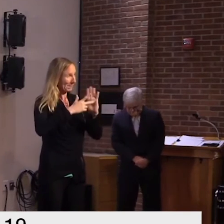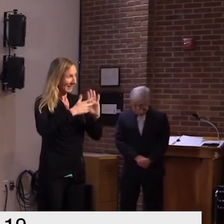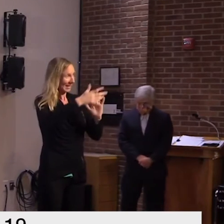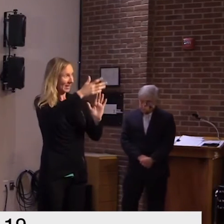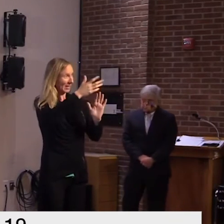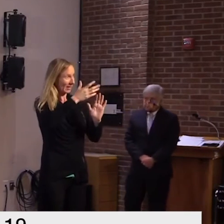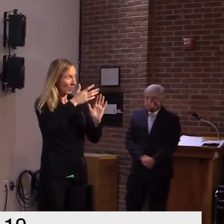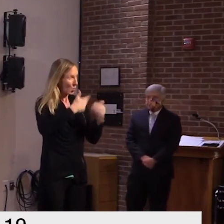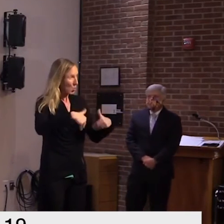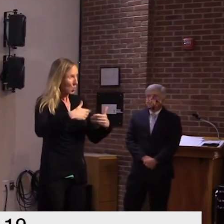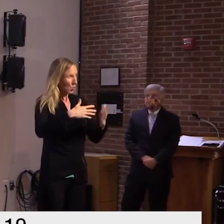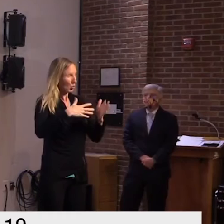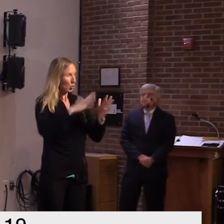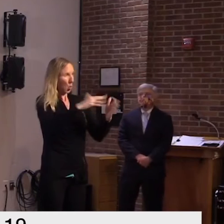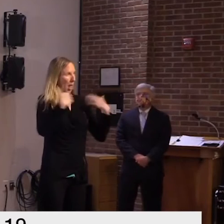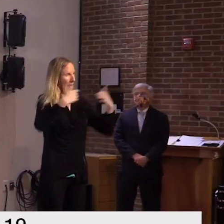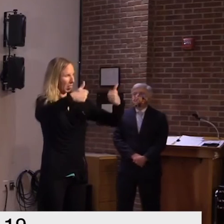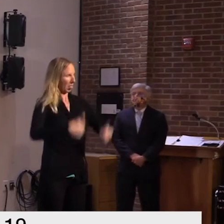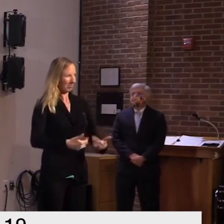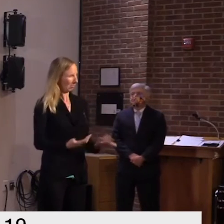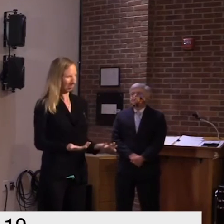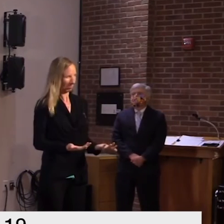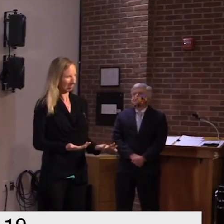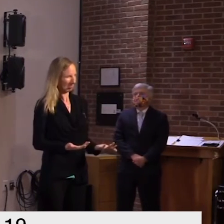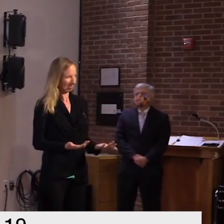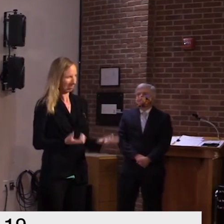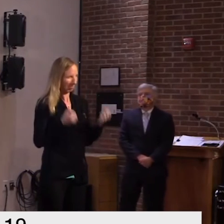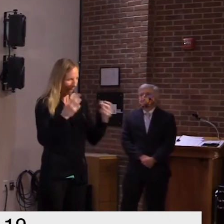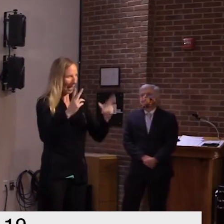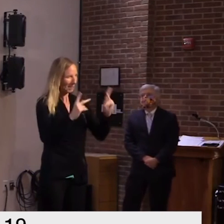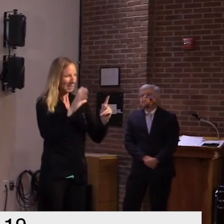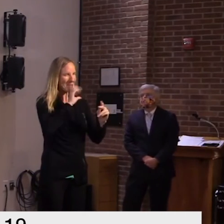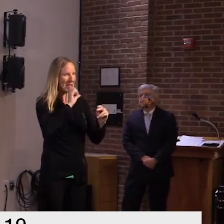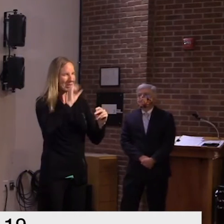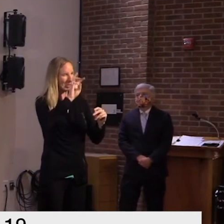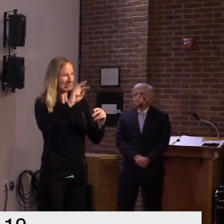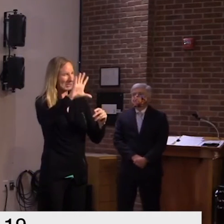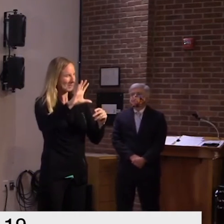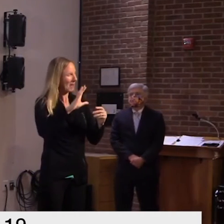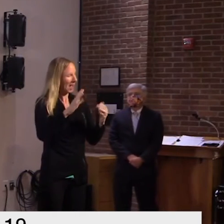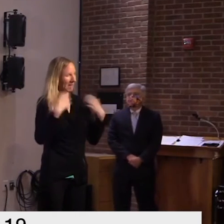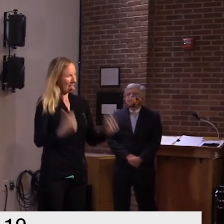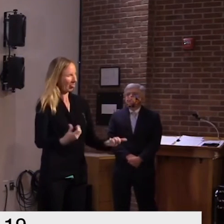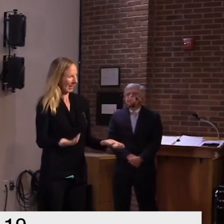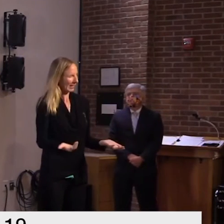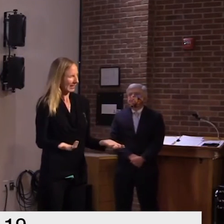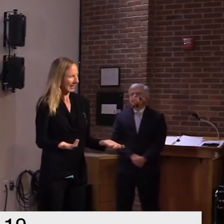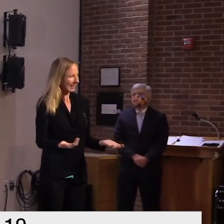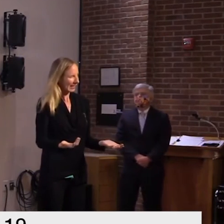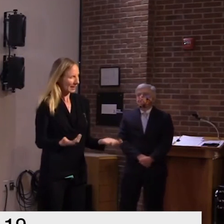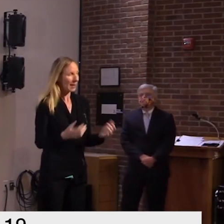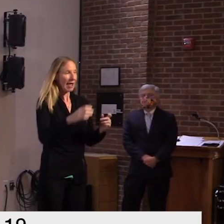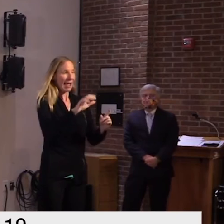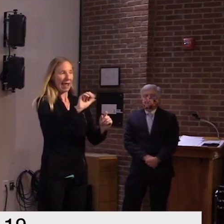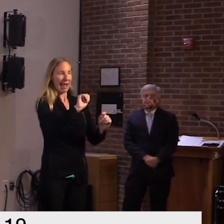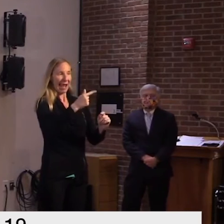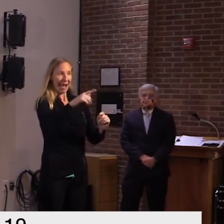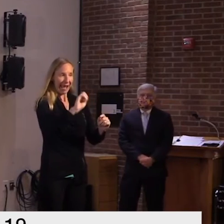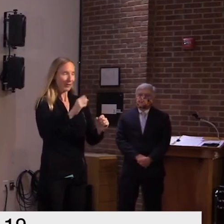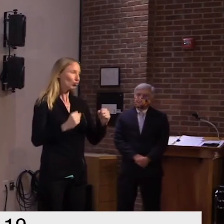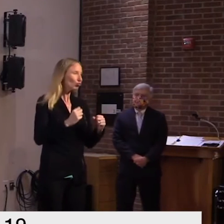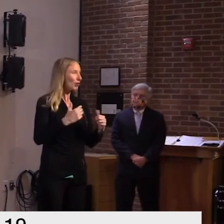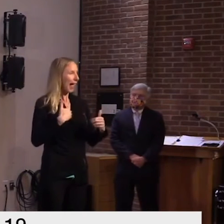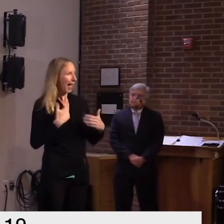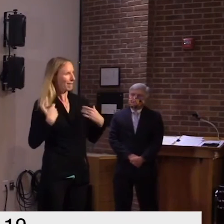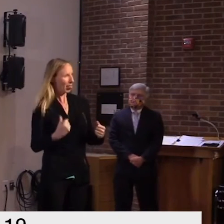you are in poor health it only states that age is a risk factor we know that our